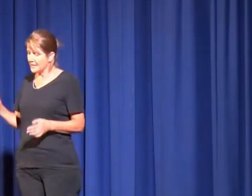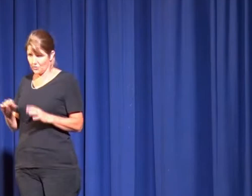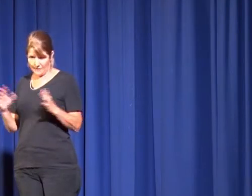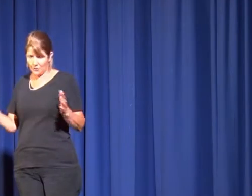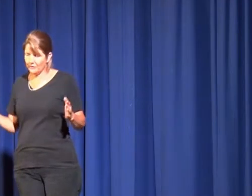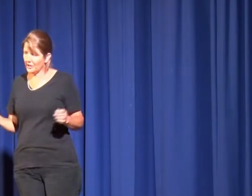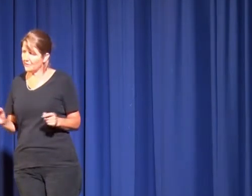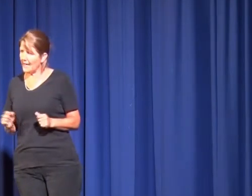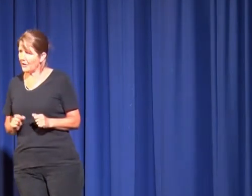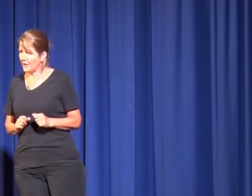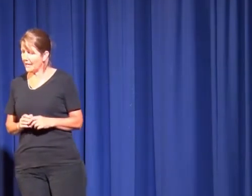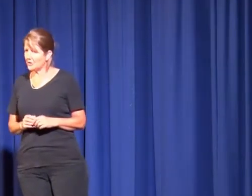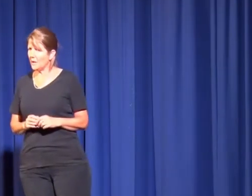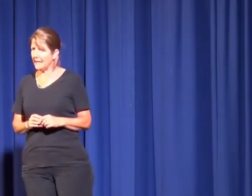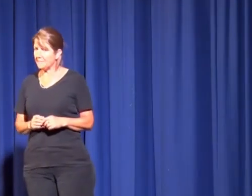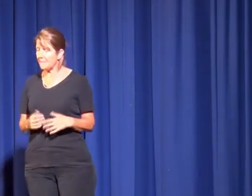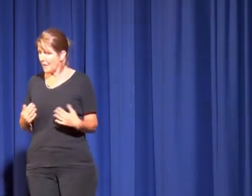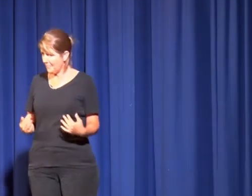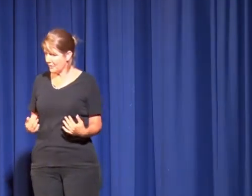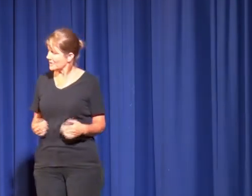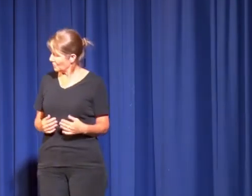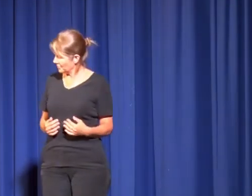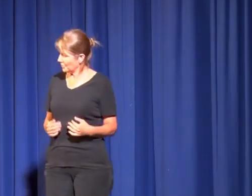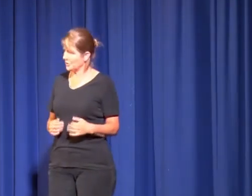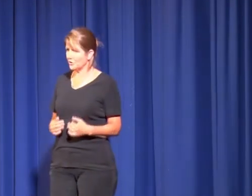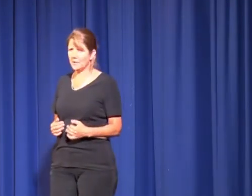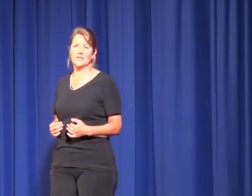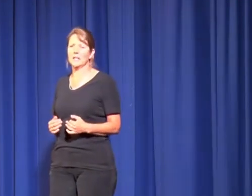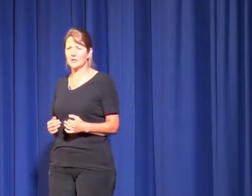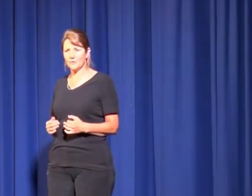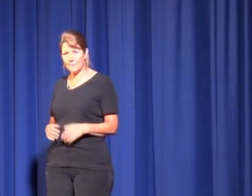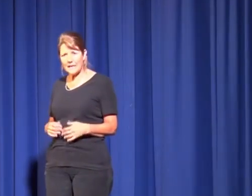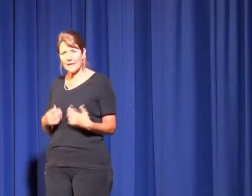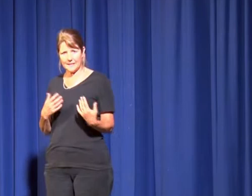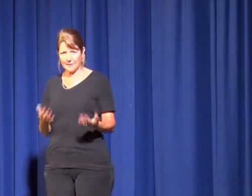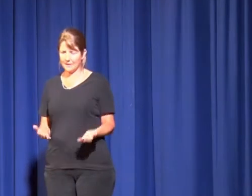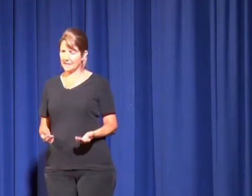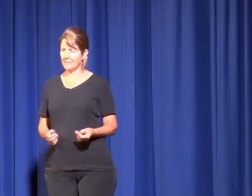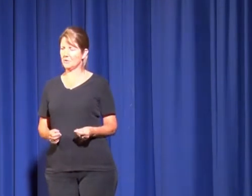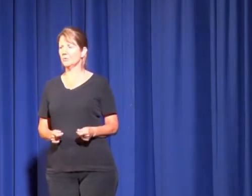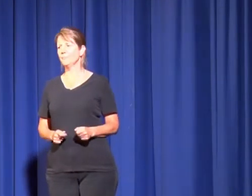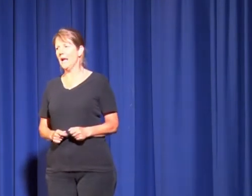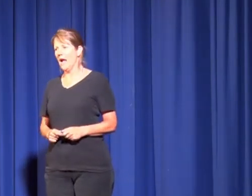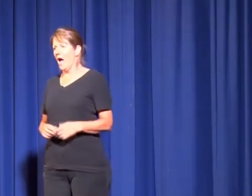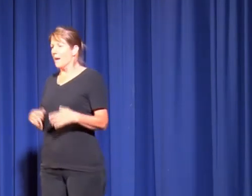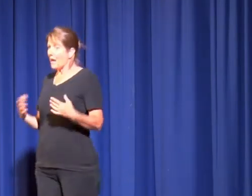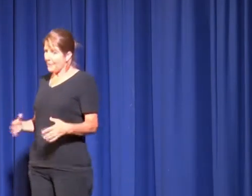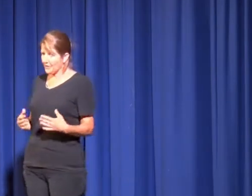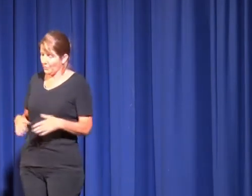They travelled over an hour each way. My parents also wanted a good education for me and they sent me to the same school. My parents,